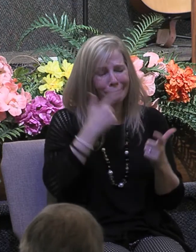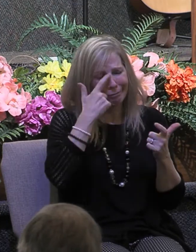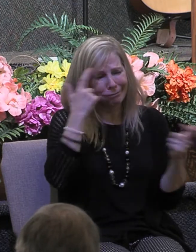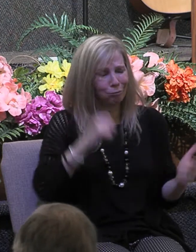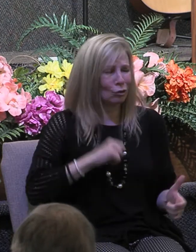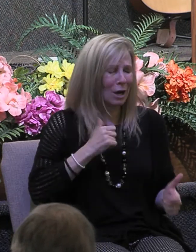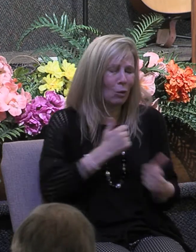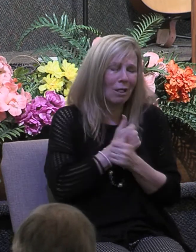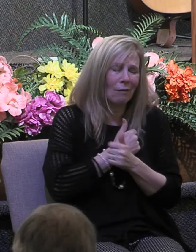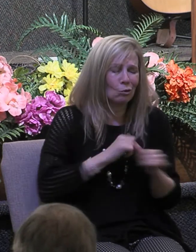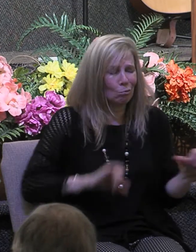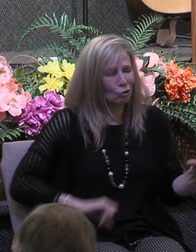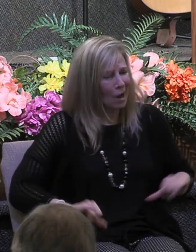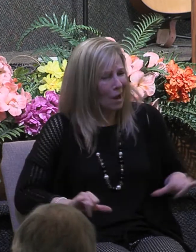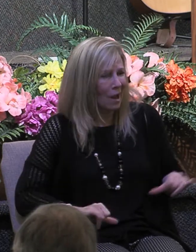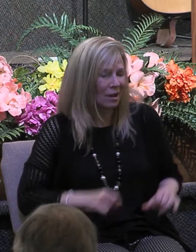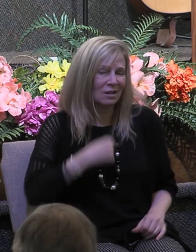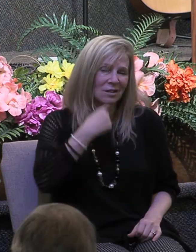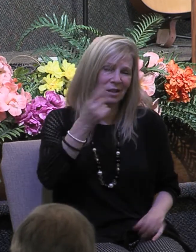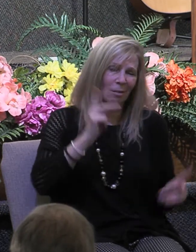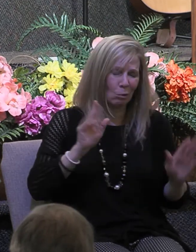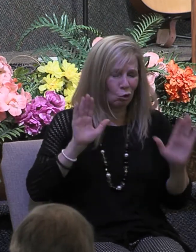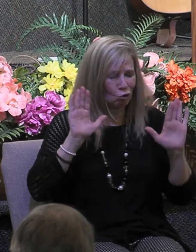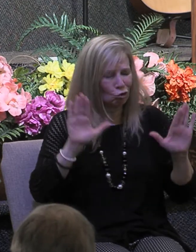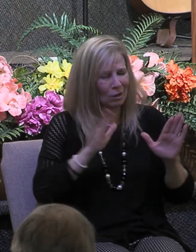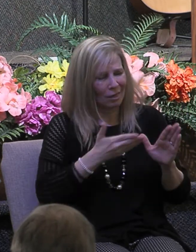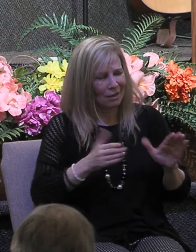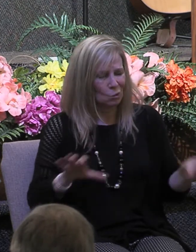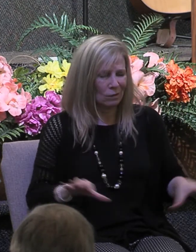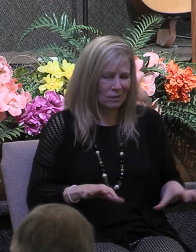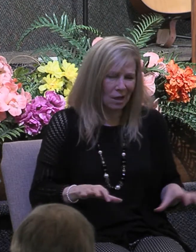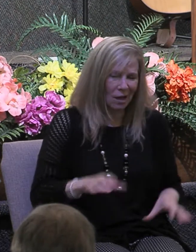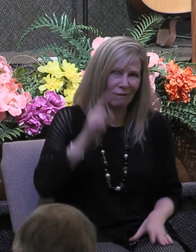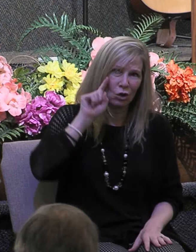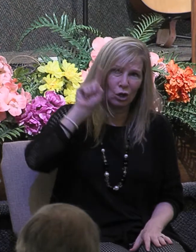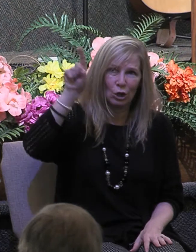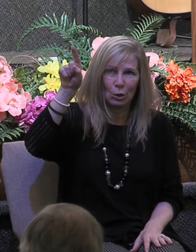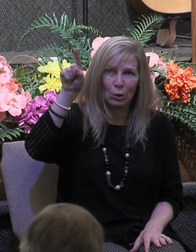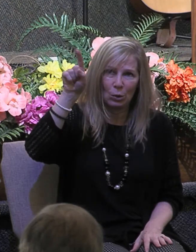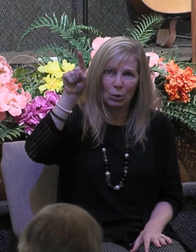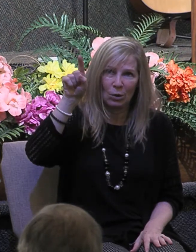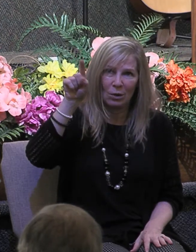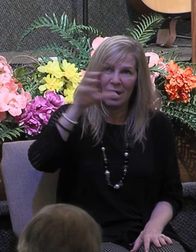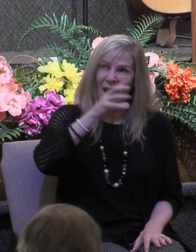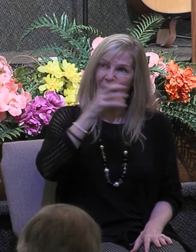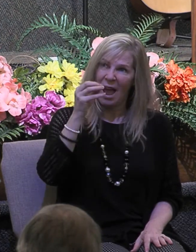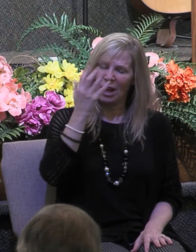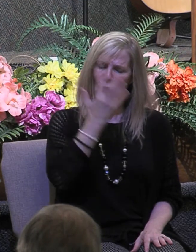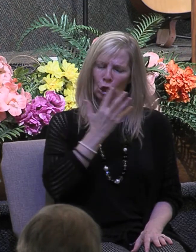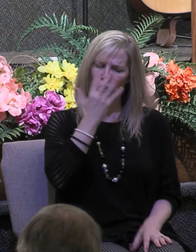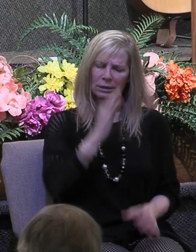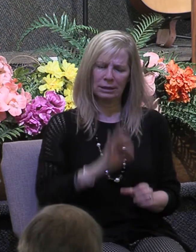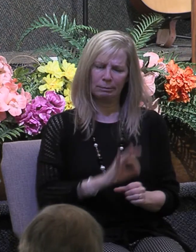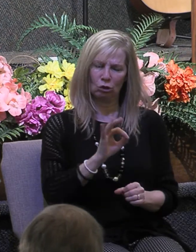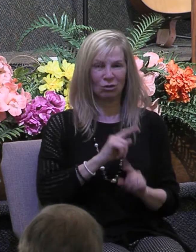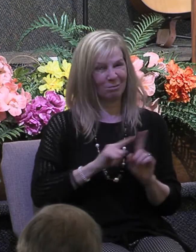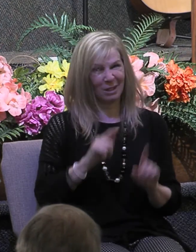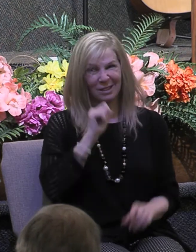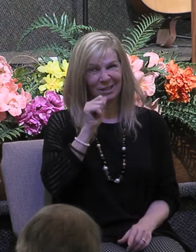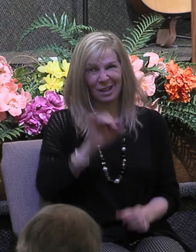brag we love to tell others what great things we've done for you and it looks so spiritual but it's not spiritual it's wicked sin